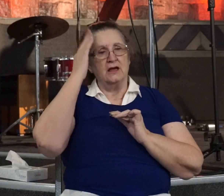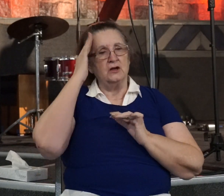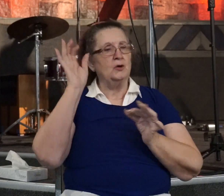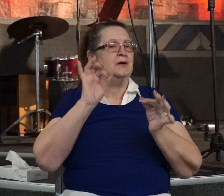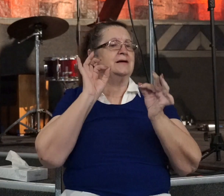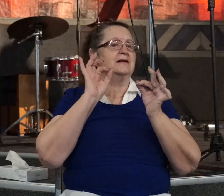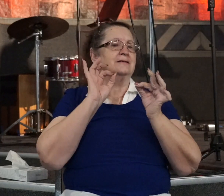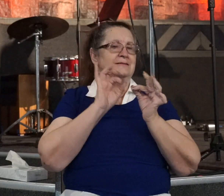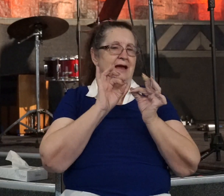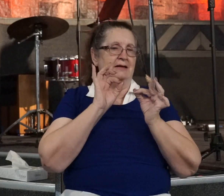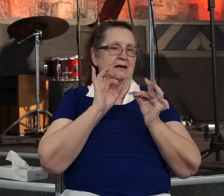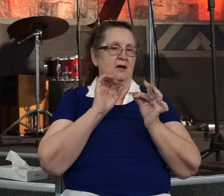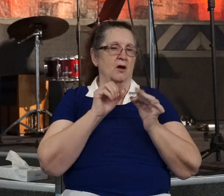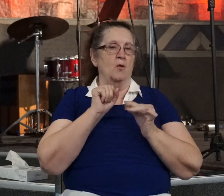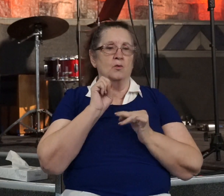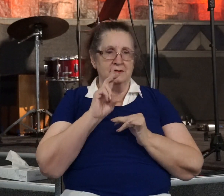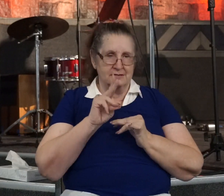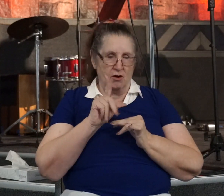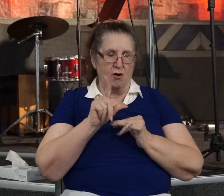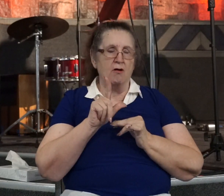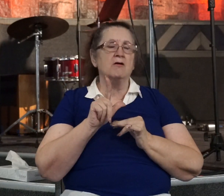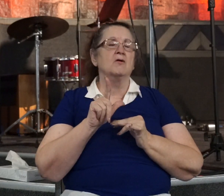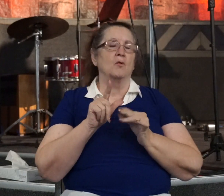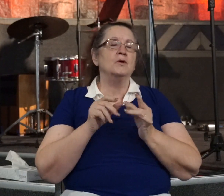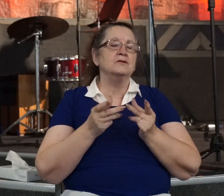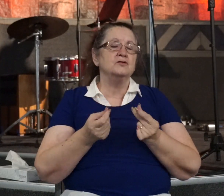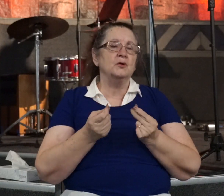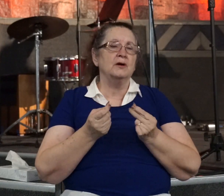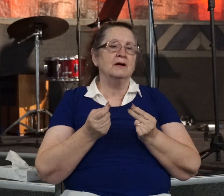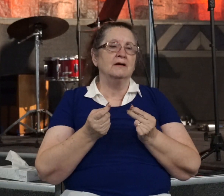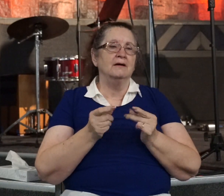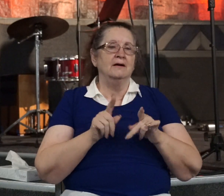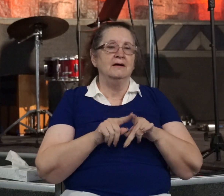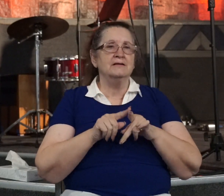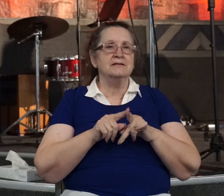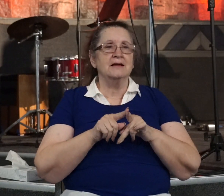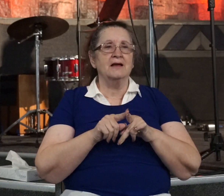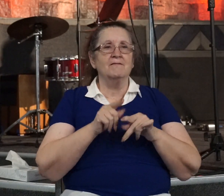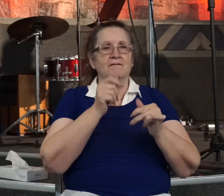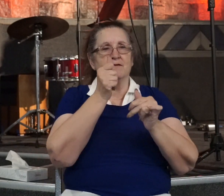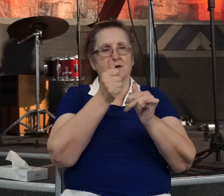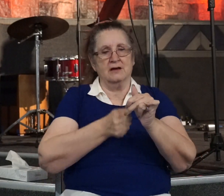what Saul was doing. And the same goes for every one of us.